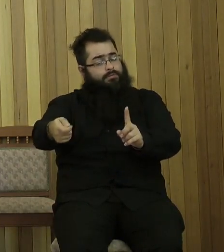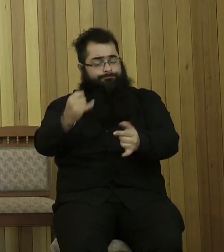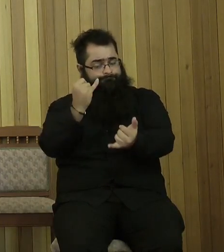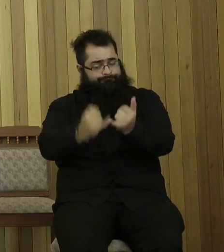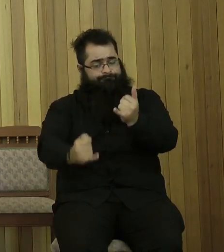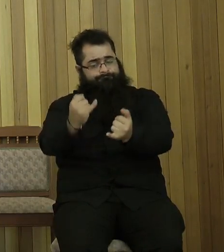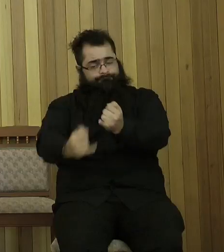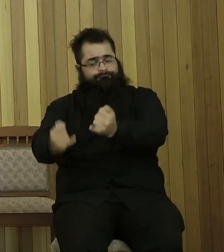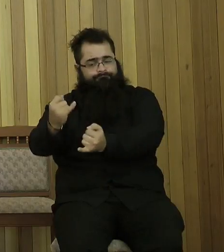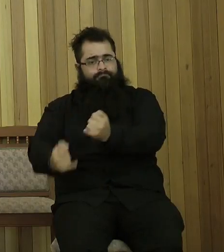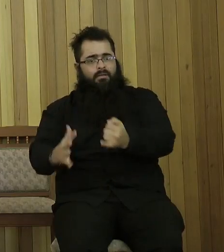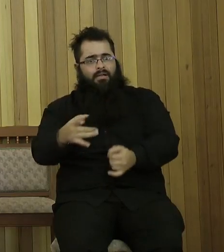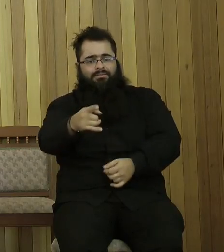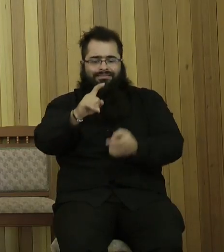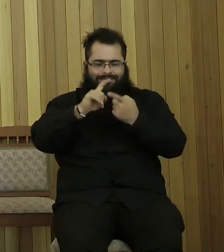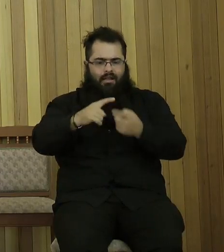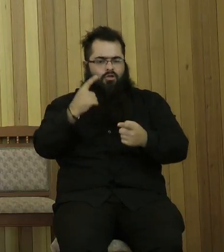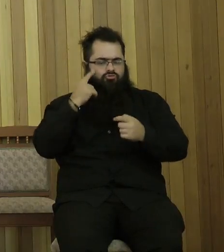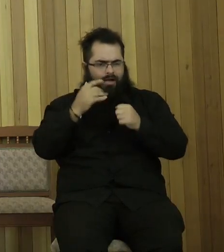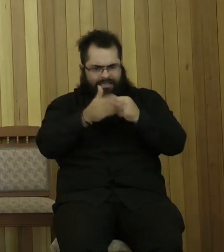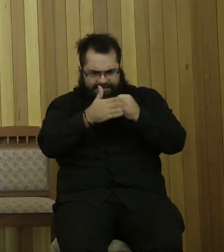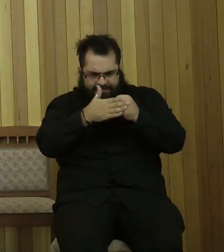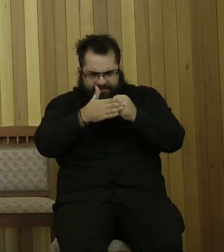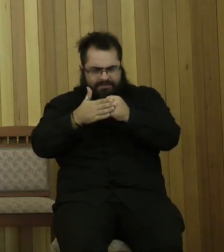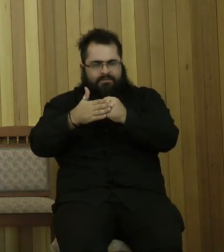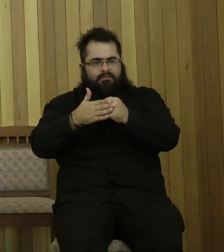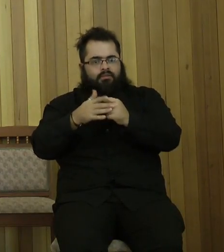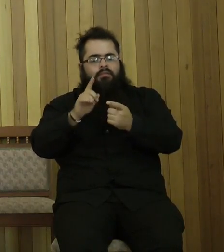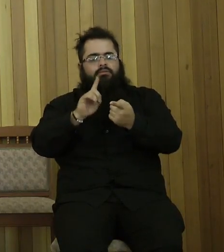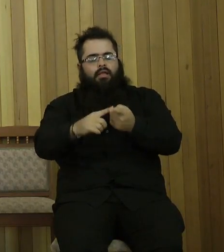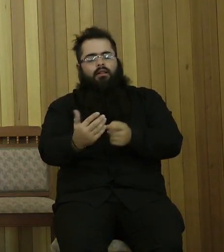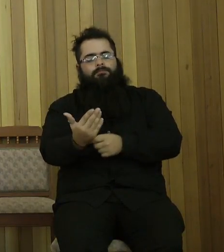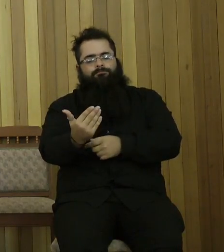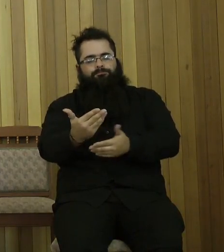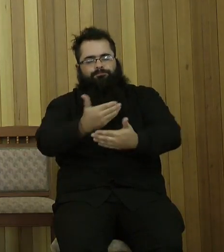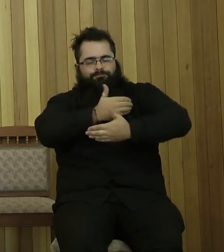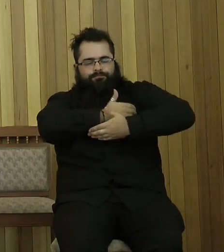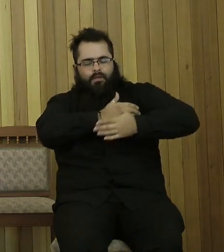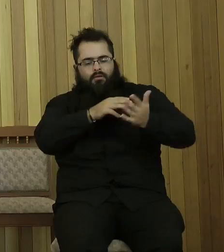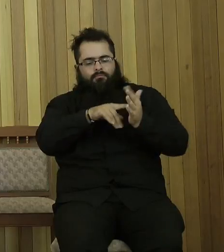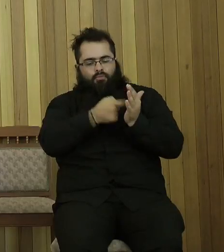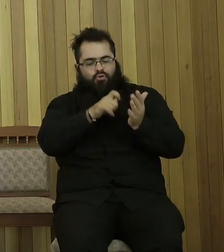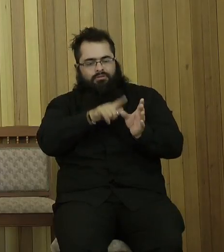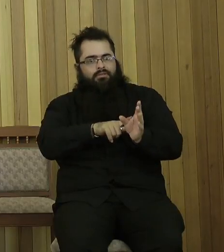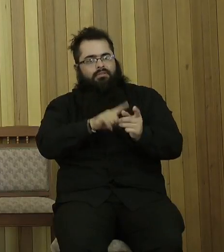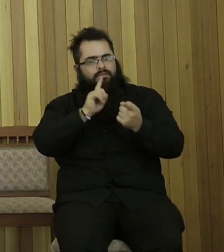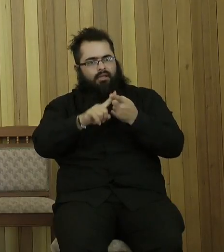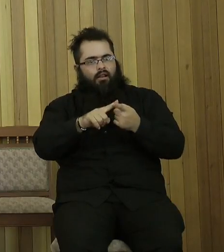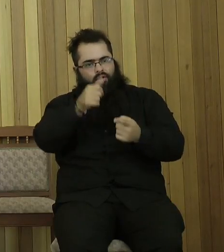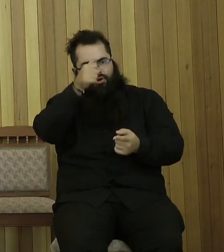correct her unfaithfulness, He still embraced her with mercy. God reminds His people of His faithfulness when